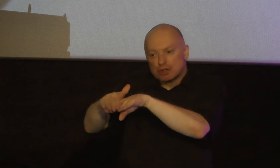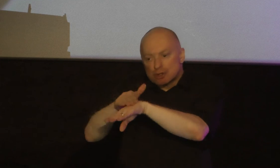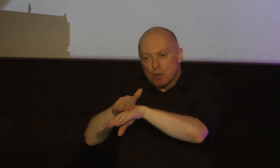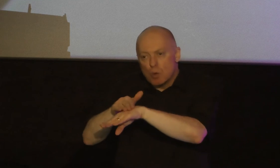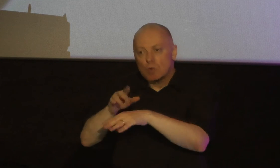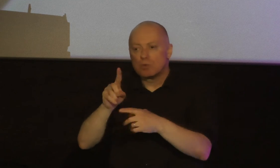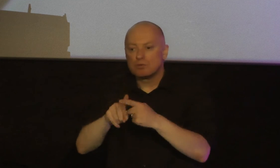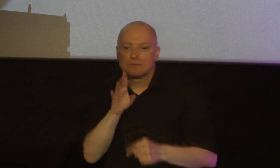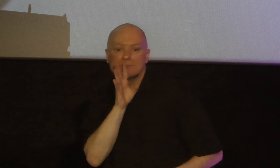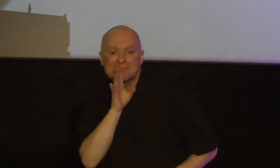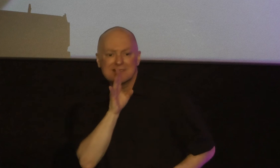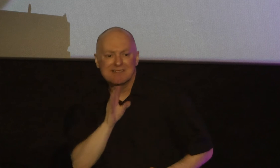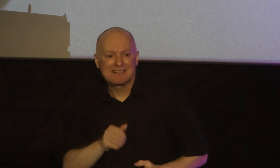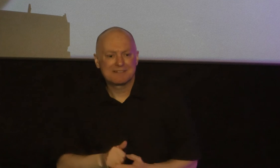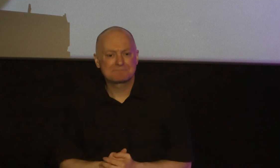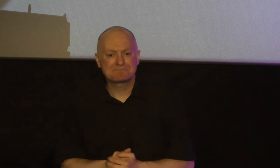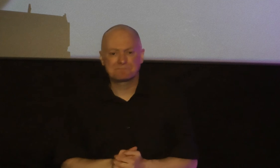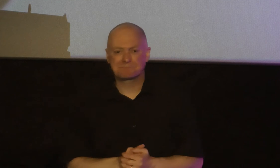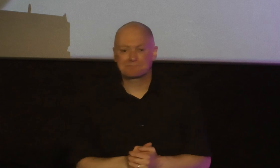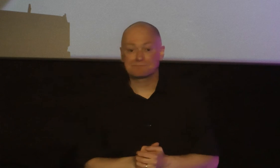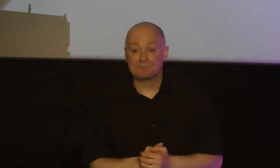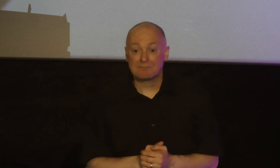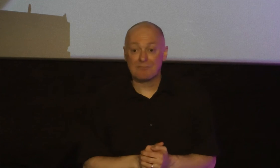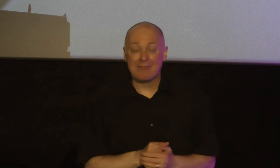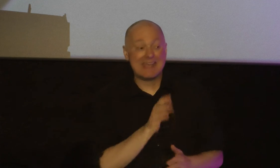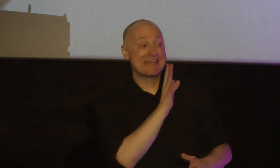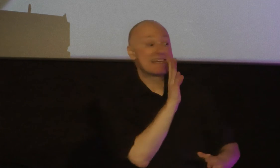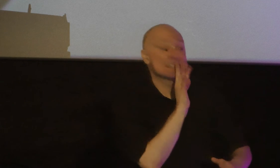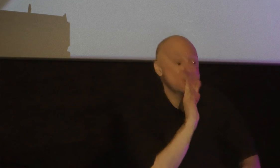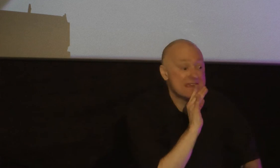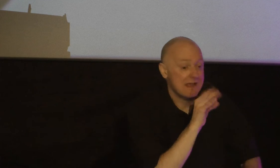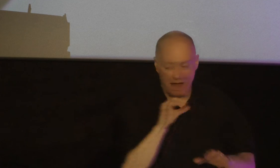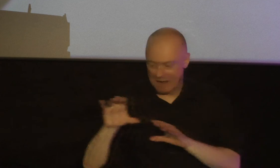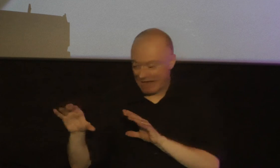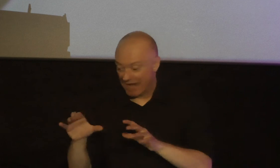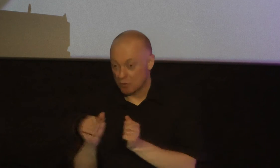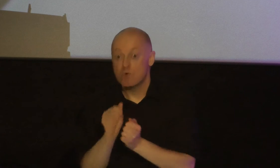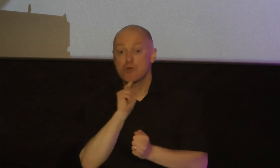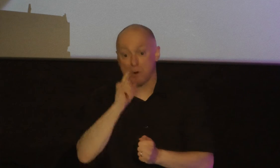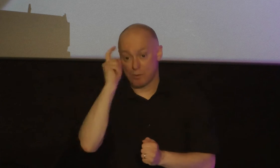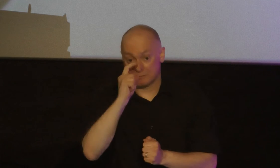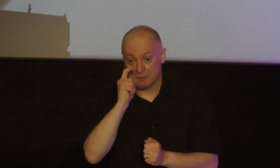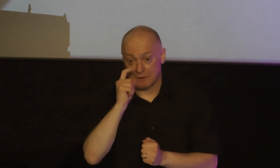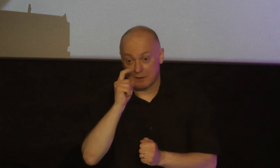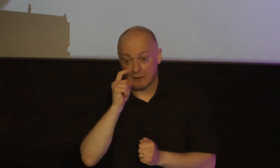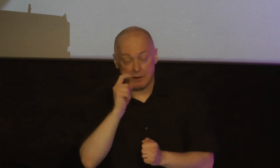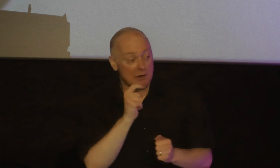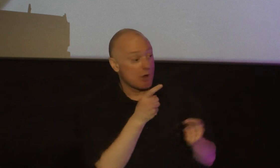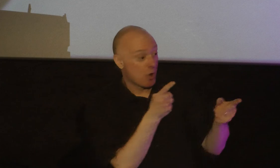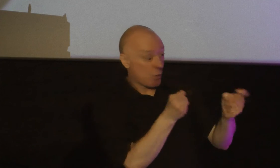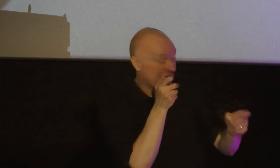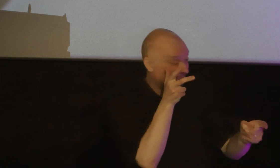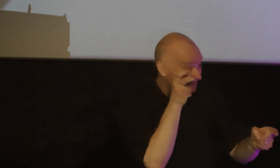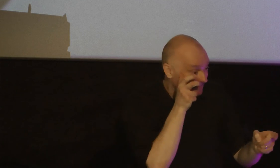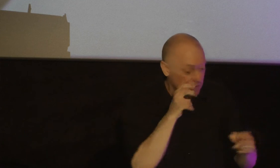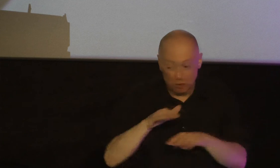to speak speaking and acting with real wisdom means that we must be quick to listen slow to speak and then finally write this down